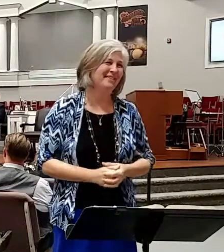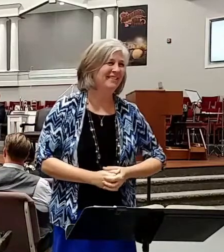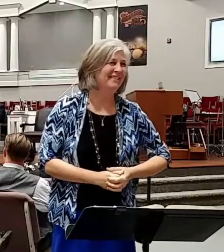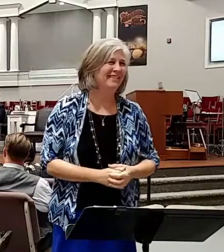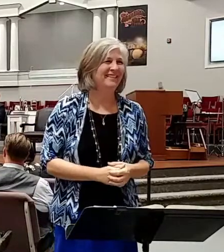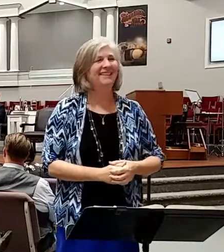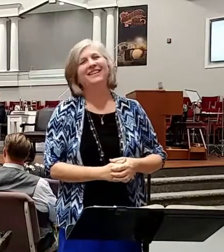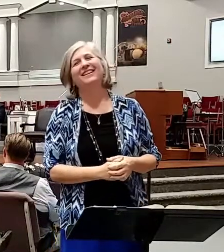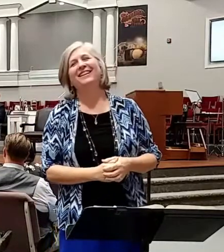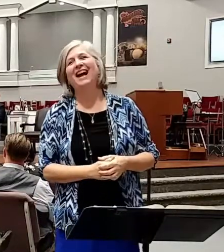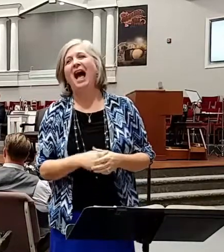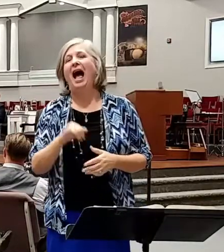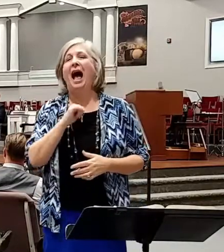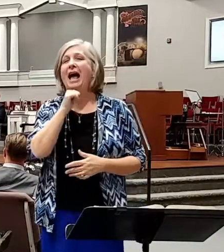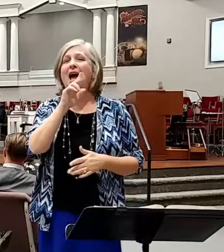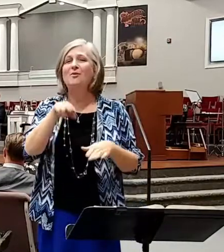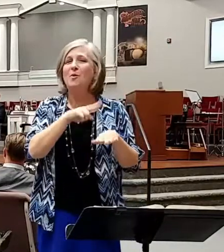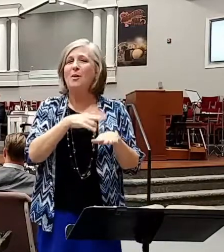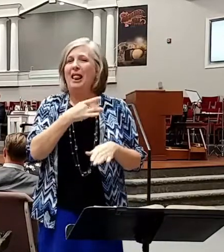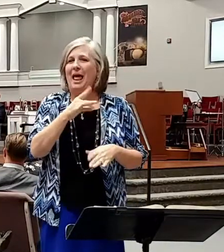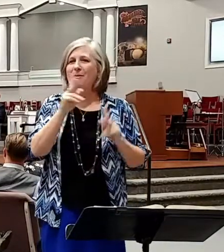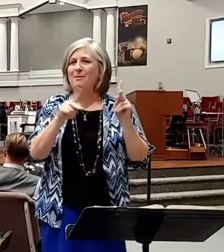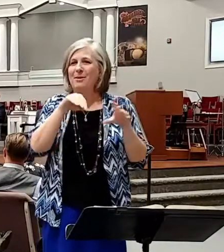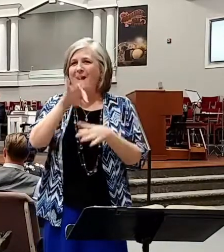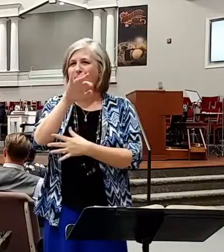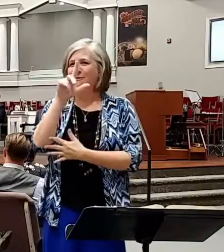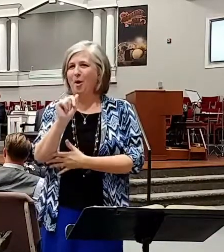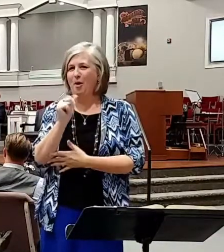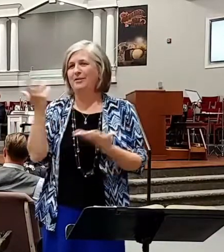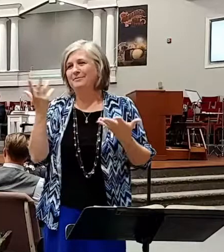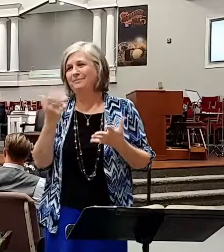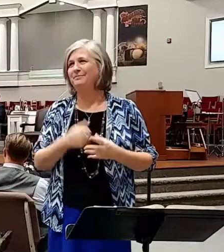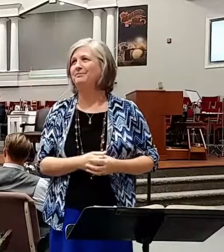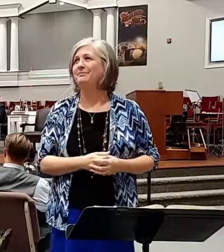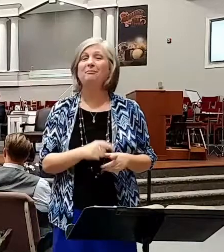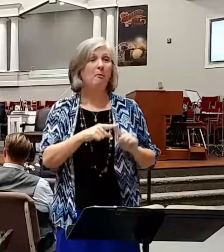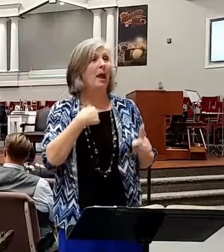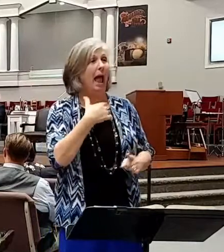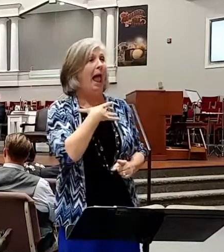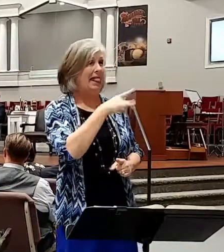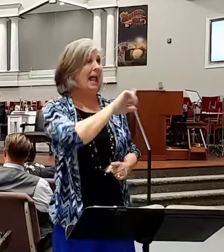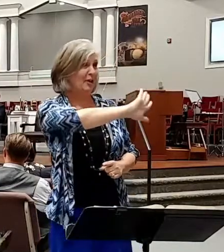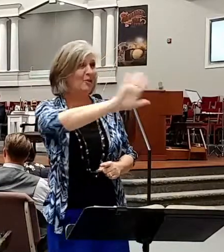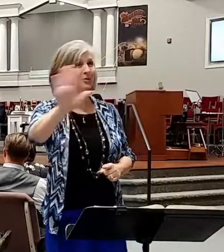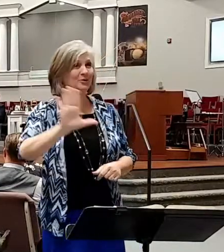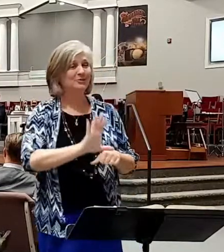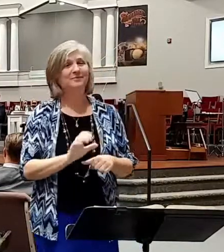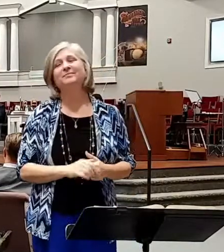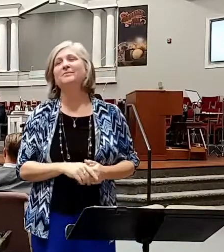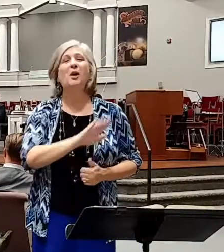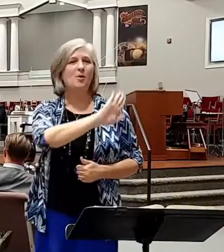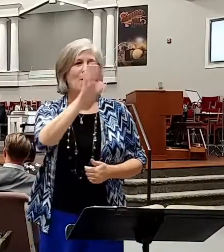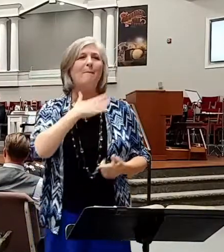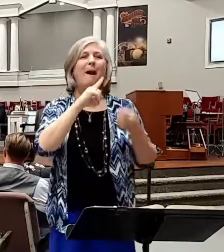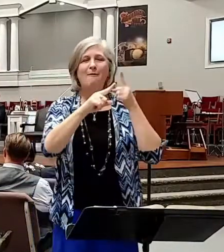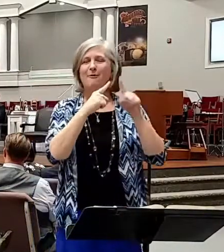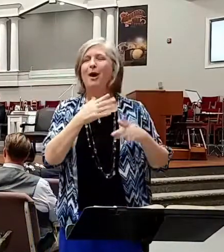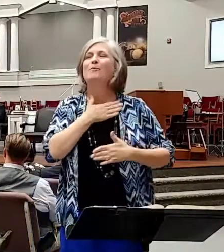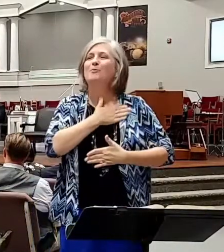I don't normally like people in Florida. But I like y'all. Y'all are my friends. appreciate what Brother Greg